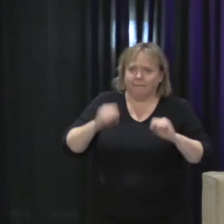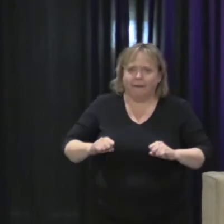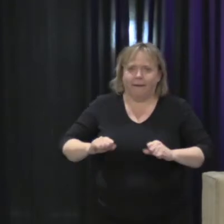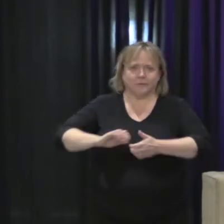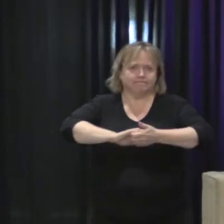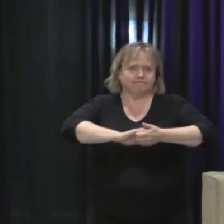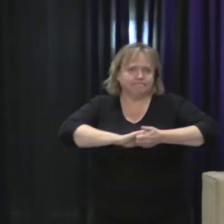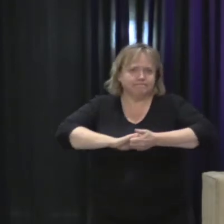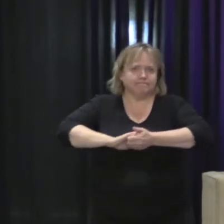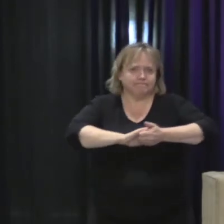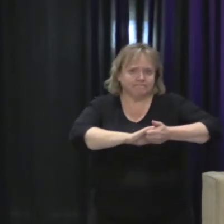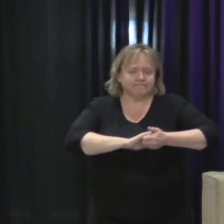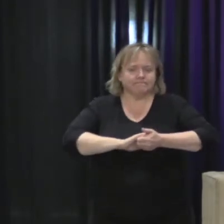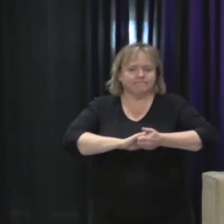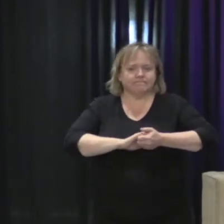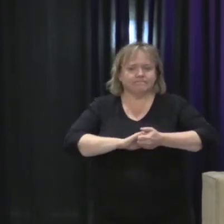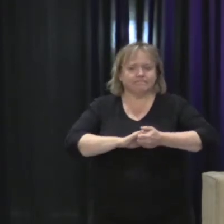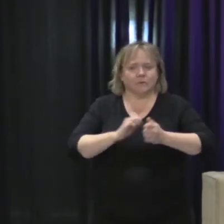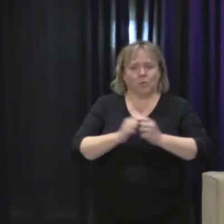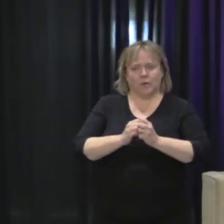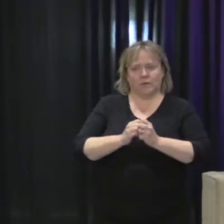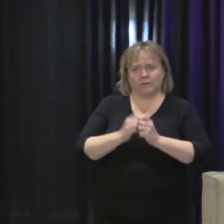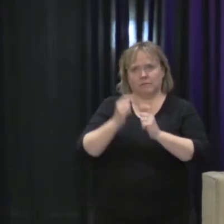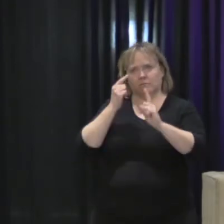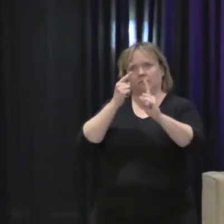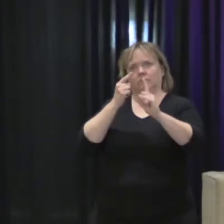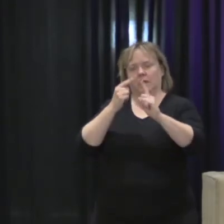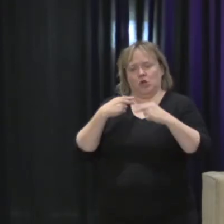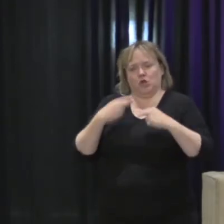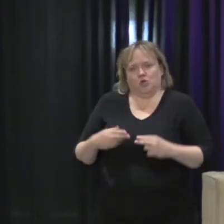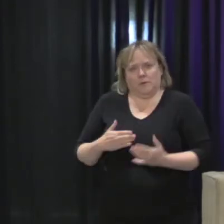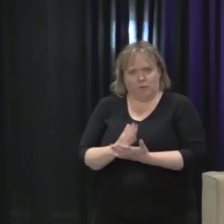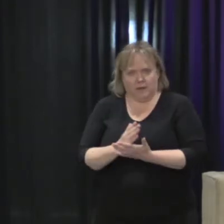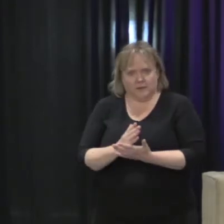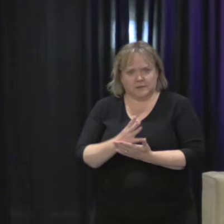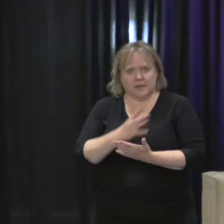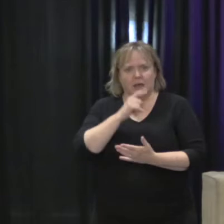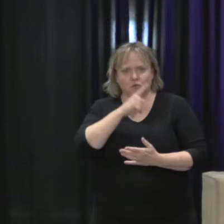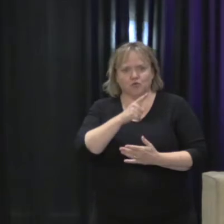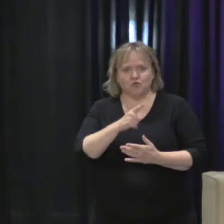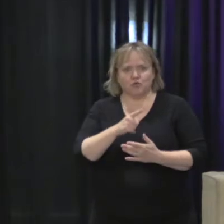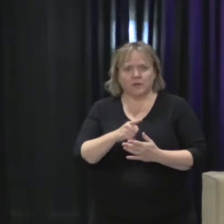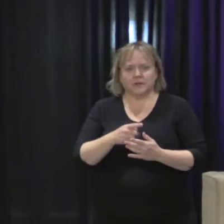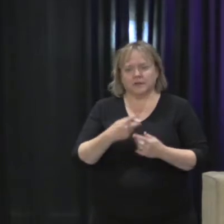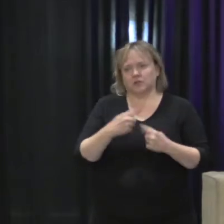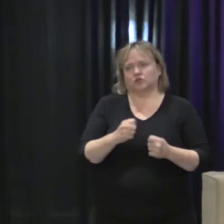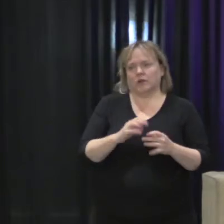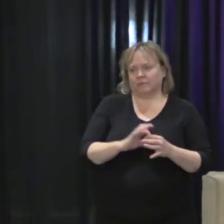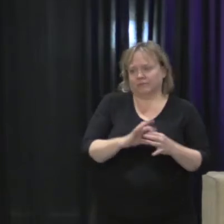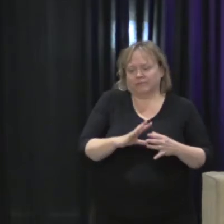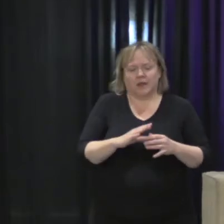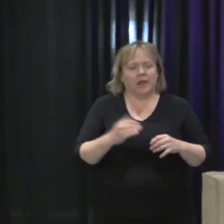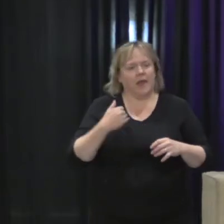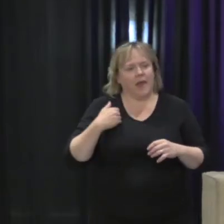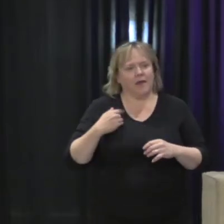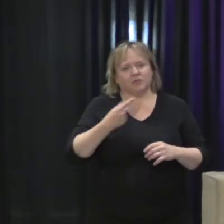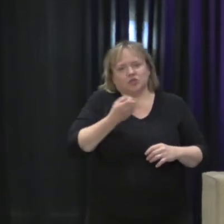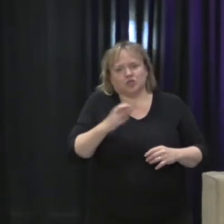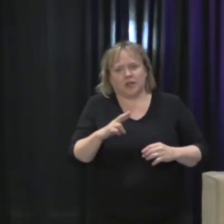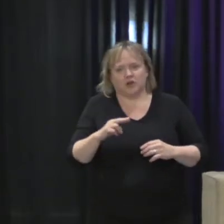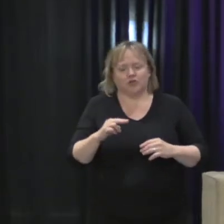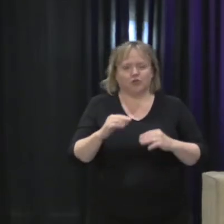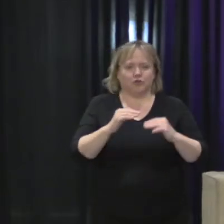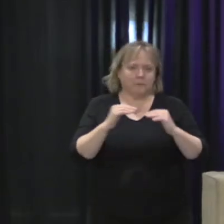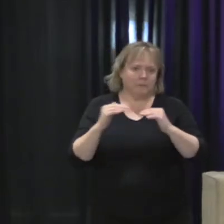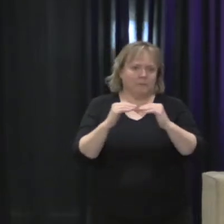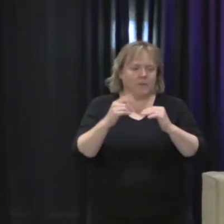human rights and fight for this right to be free from gender violence for all. So I want to implore all of you,